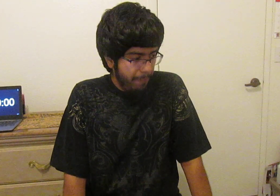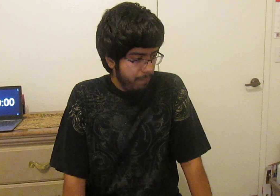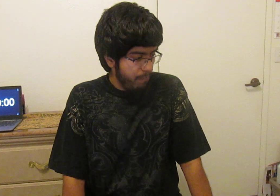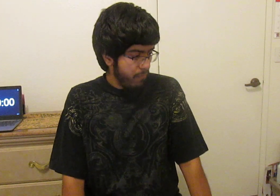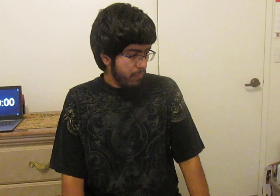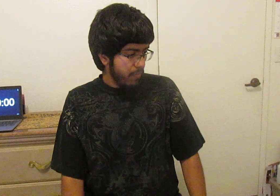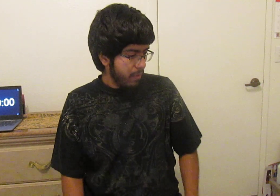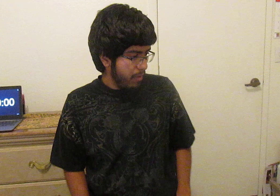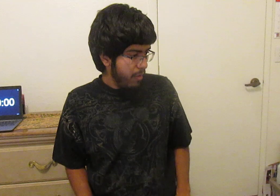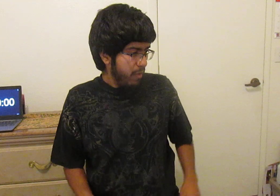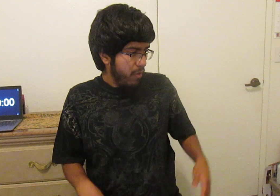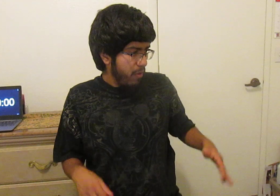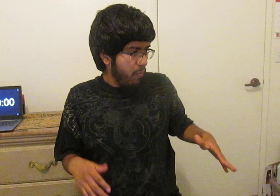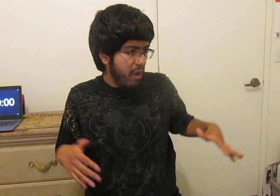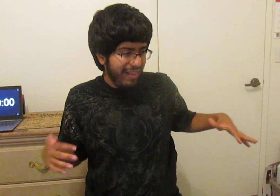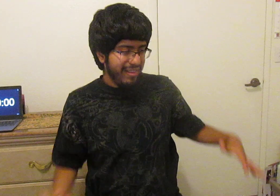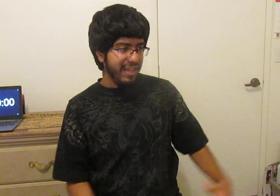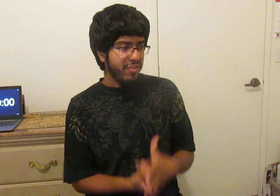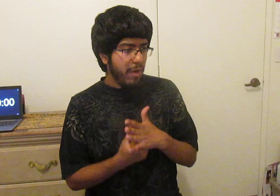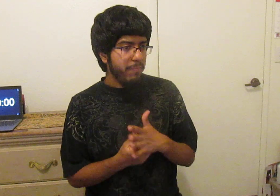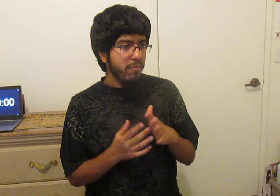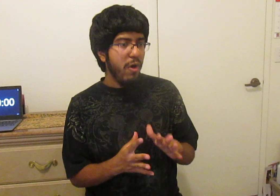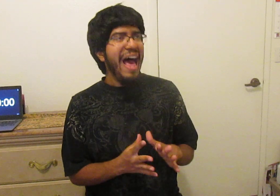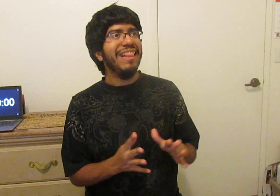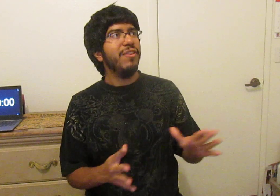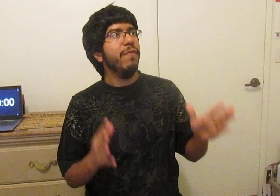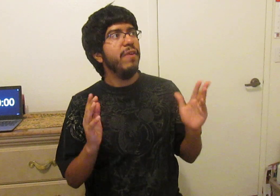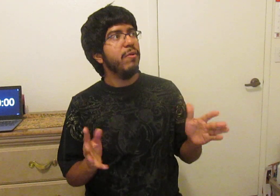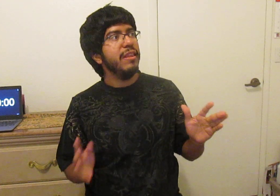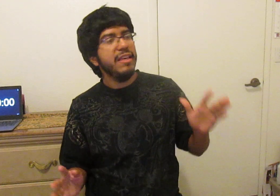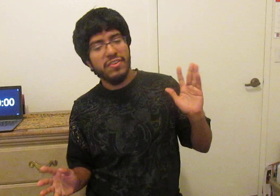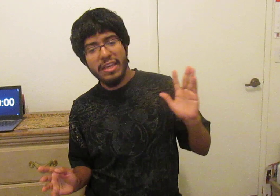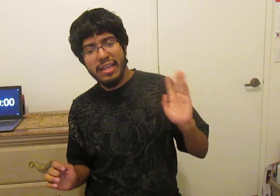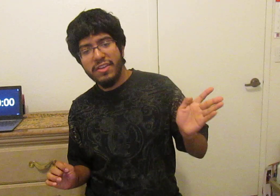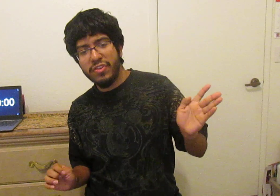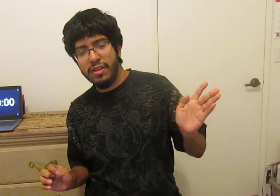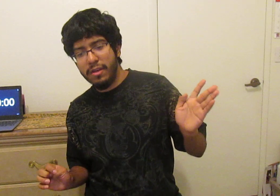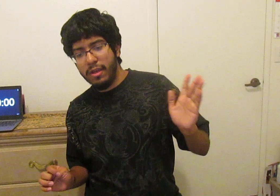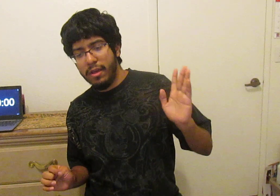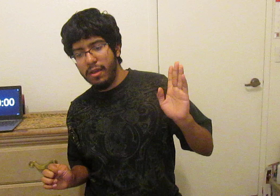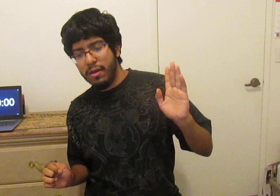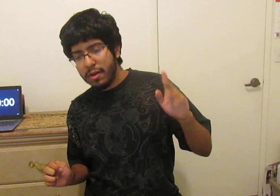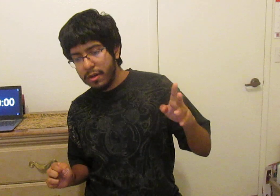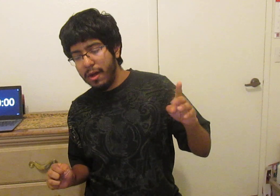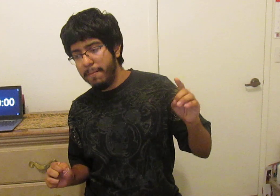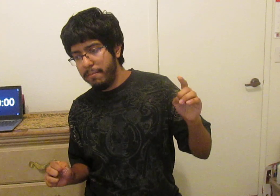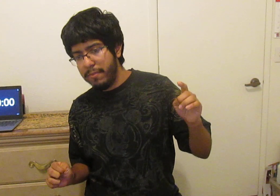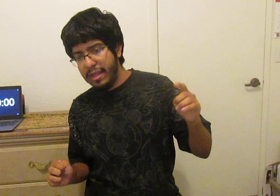well it's less than optimal at the very least it isn't come it